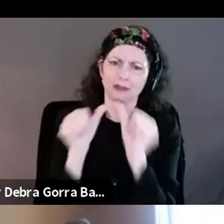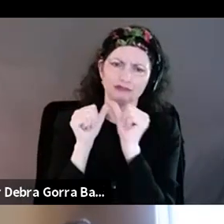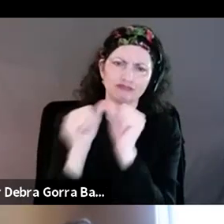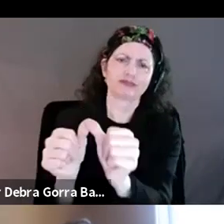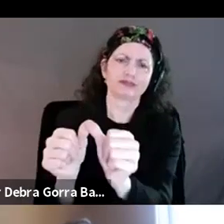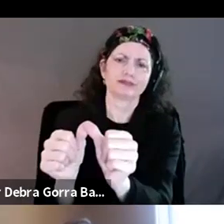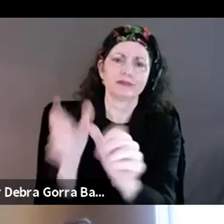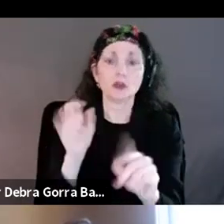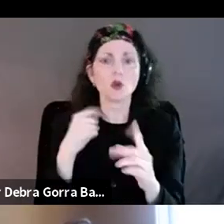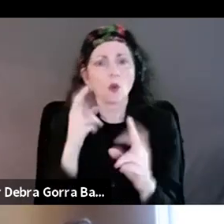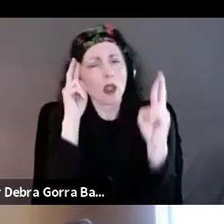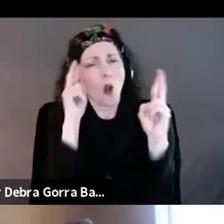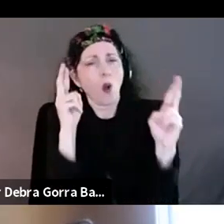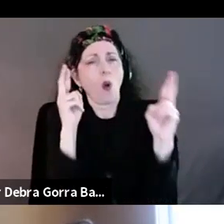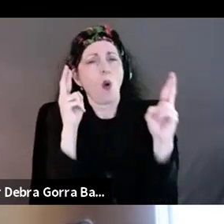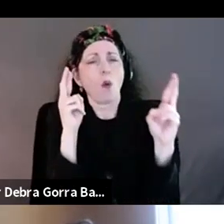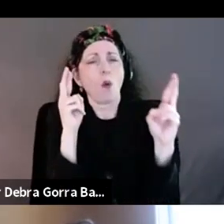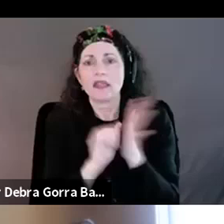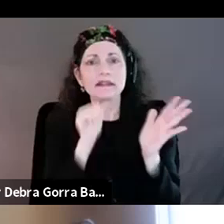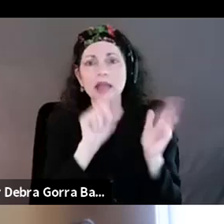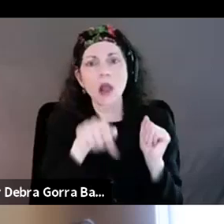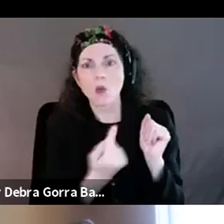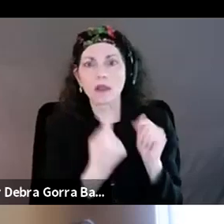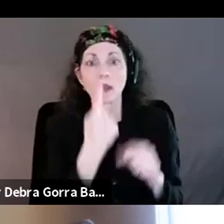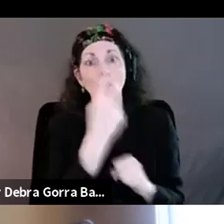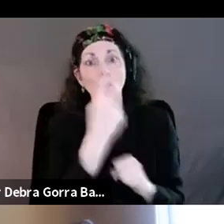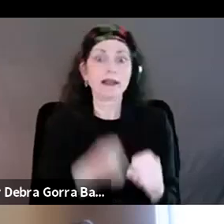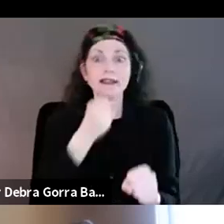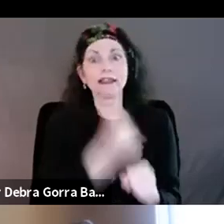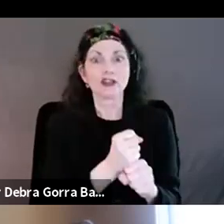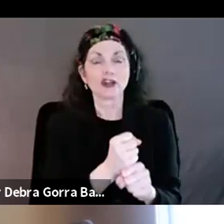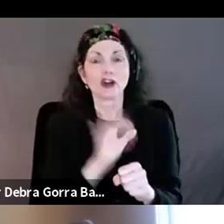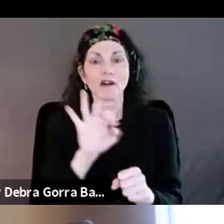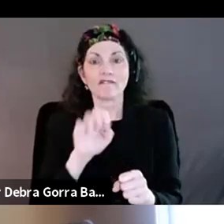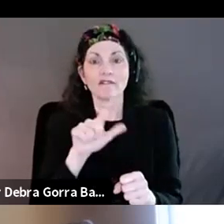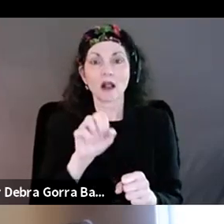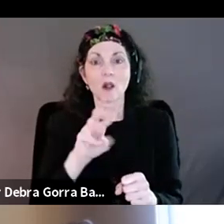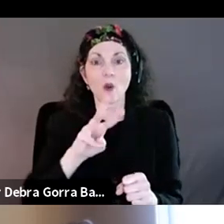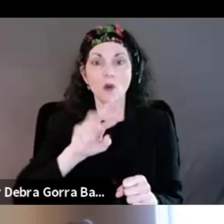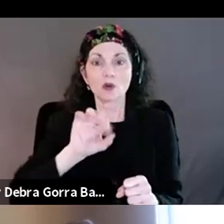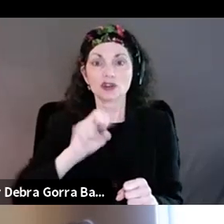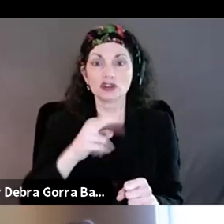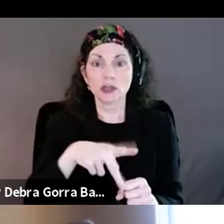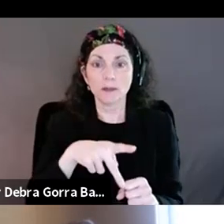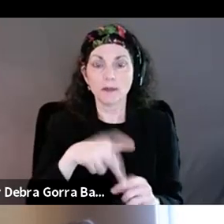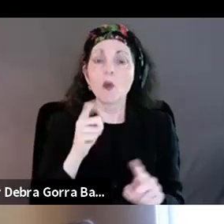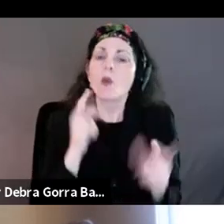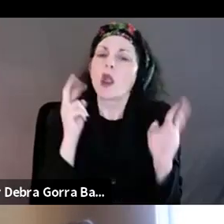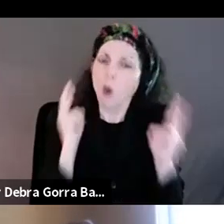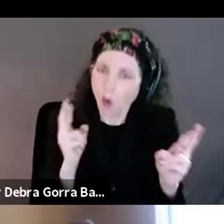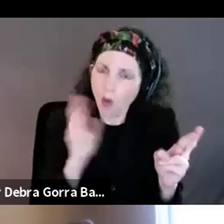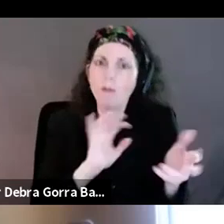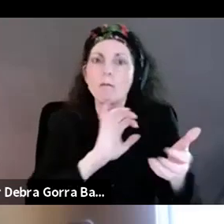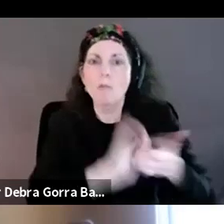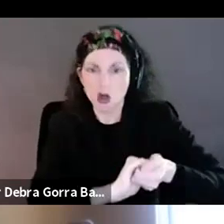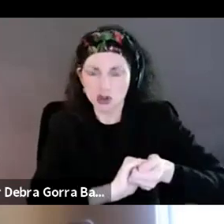this fellowship program is not a one-year thing, that it's a continual, you know, process, this partnership development with Color of Change that will